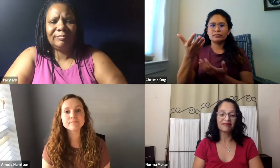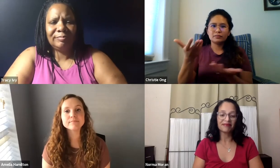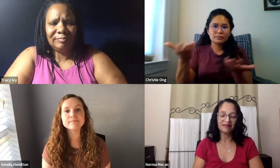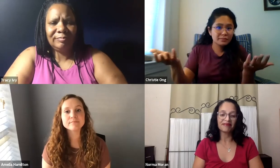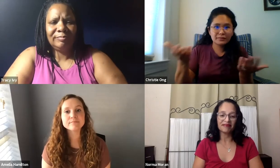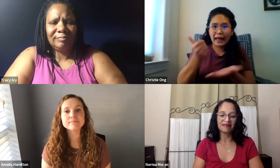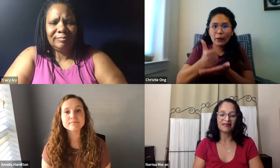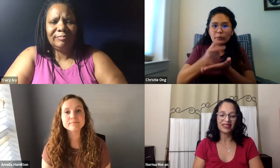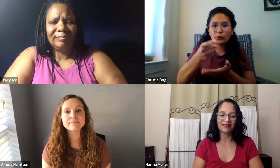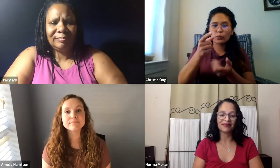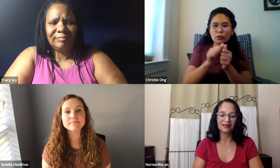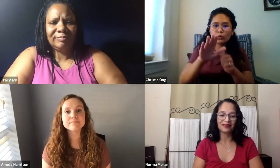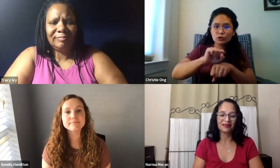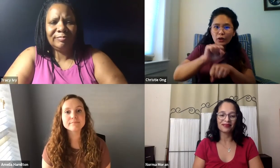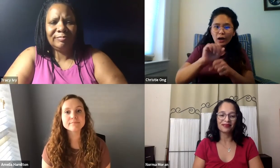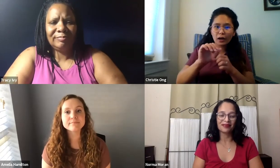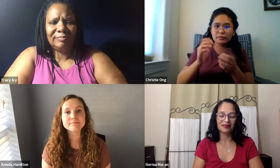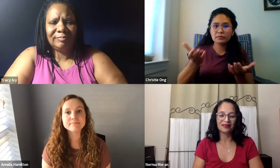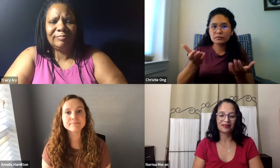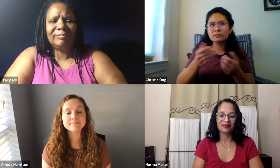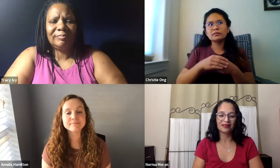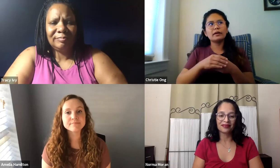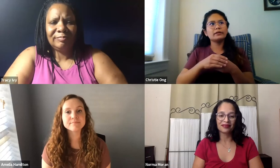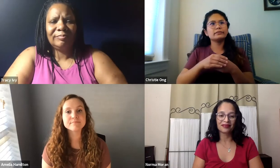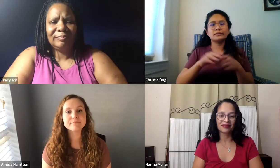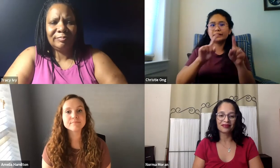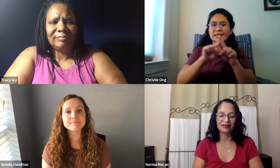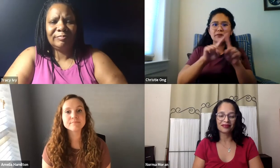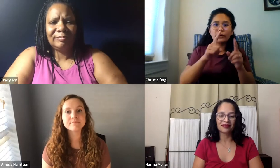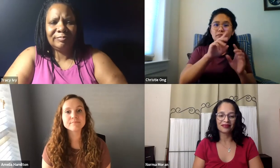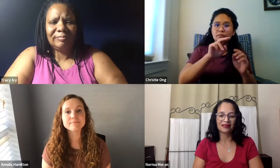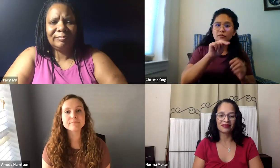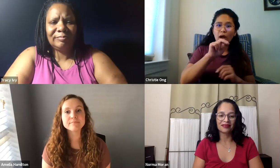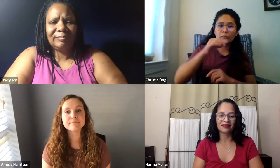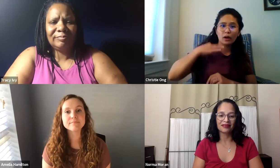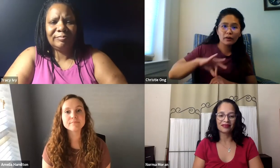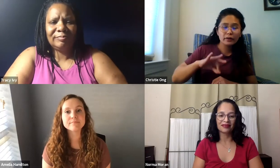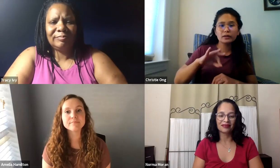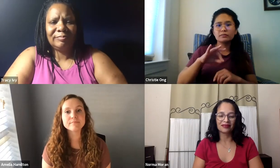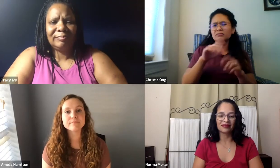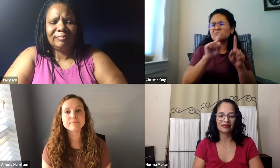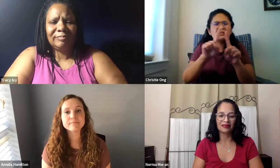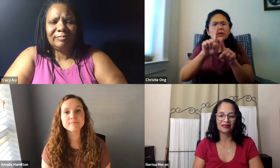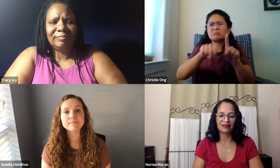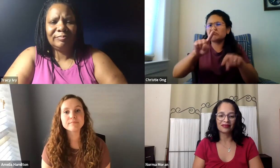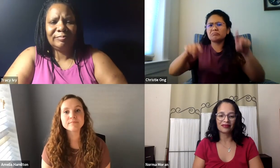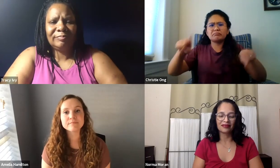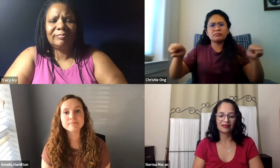you're going to end up meeting and who you might be able to help or who might be able to help you, especially when it comes to employment.